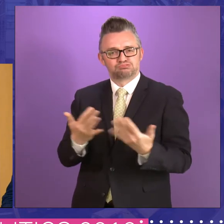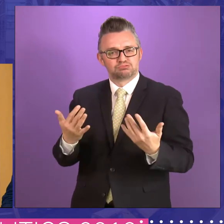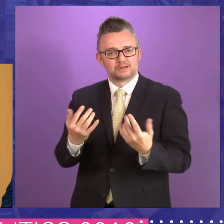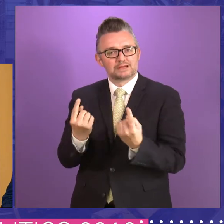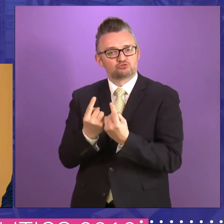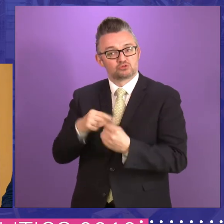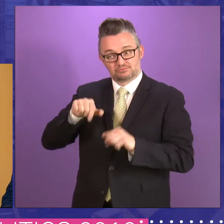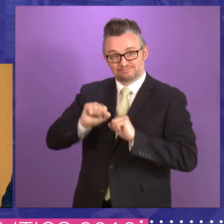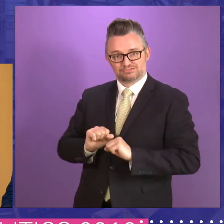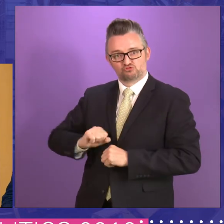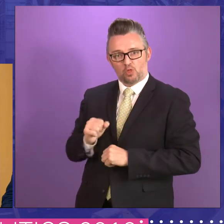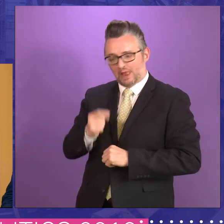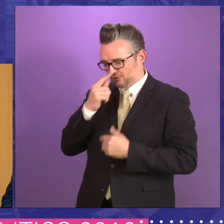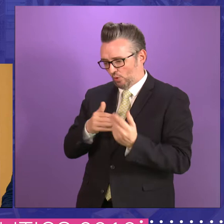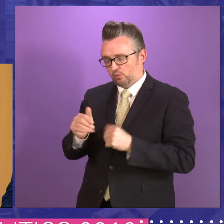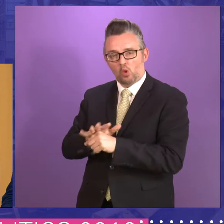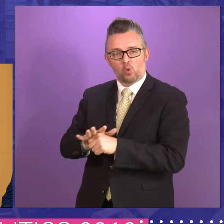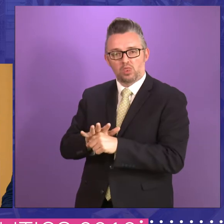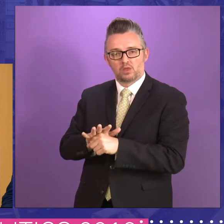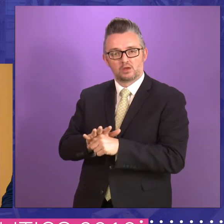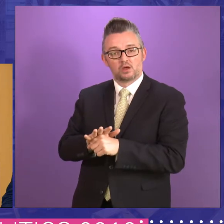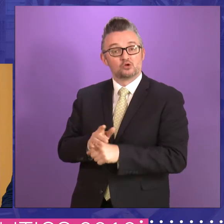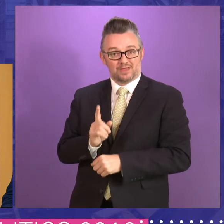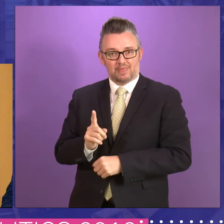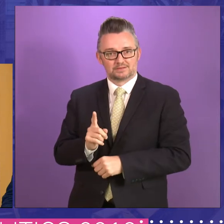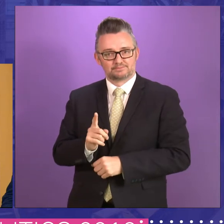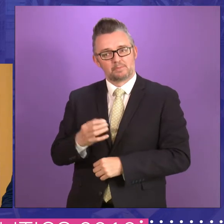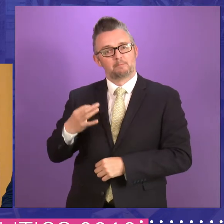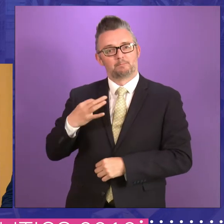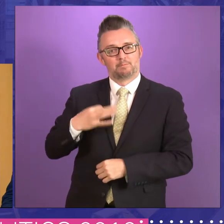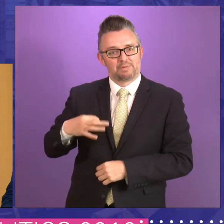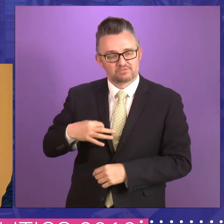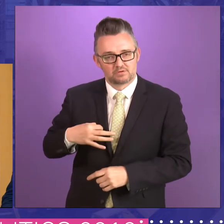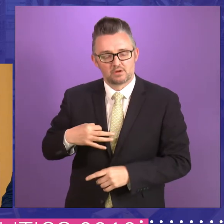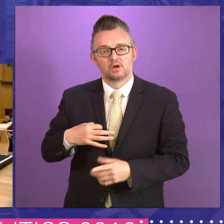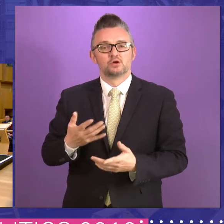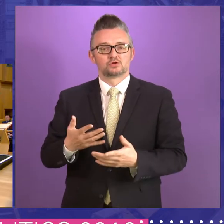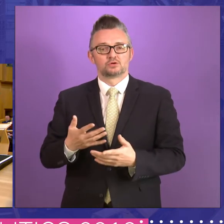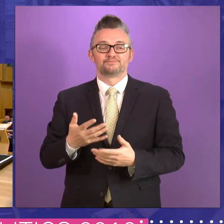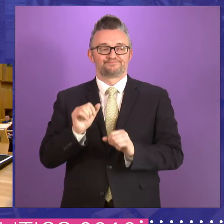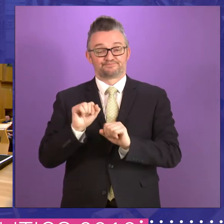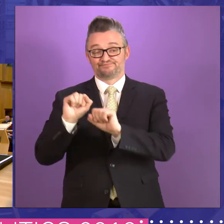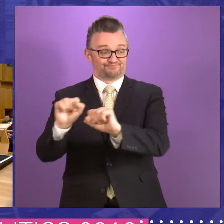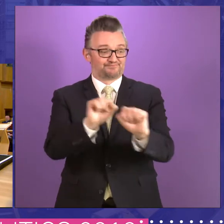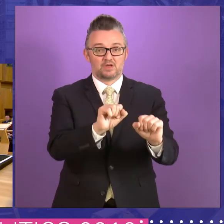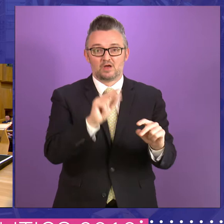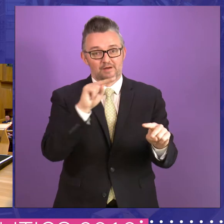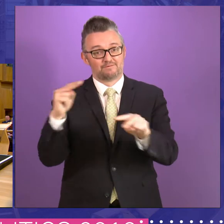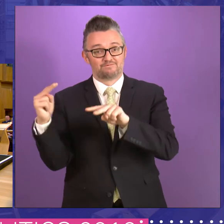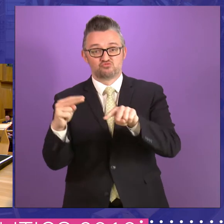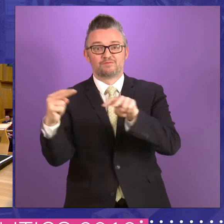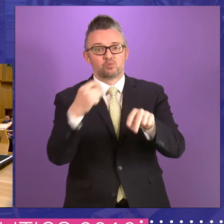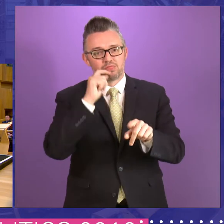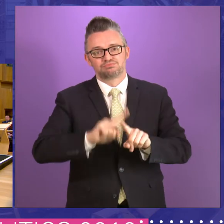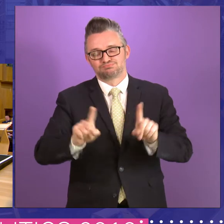And I think have, you know, have been doing that to a very good effect. Now, there will be different views as to the policies and